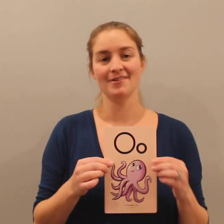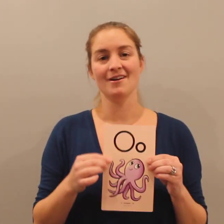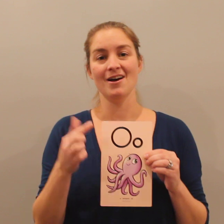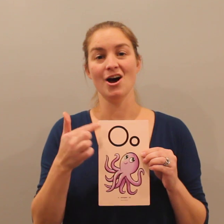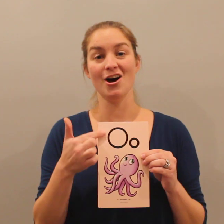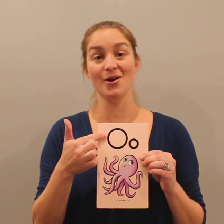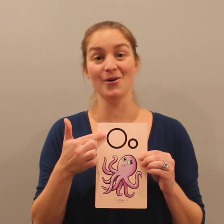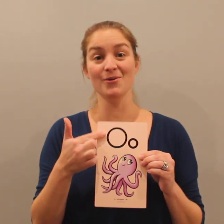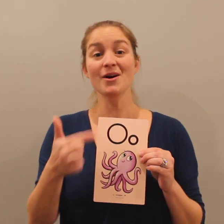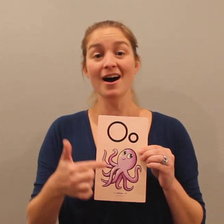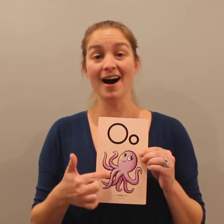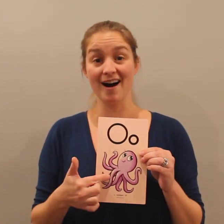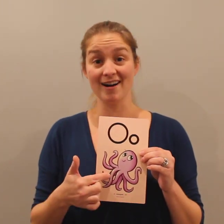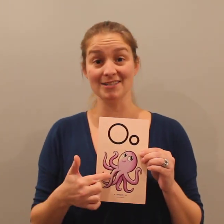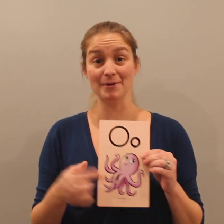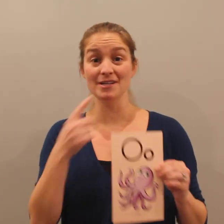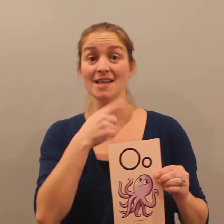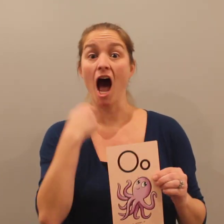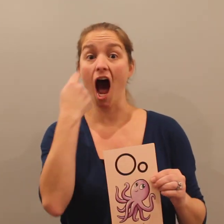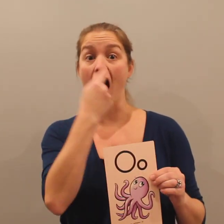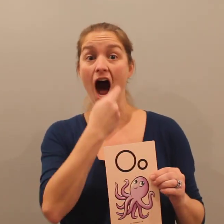O, octopus, a.